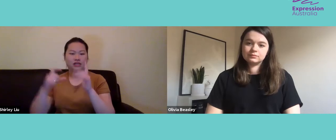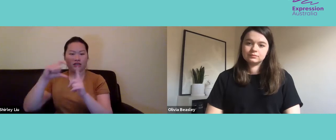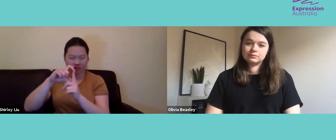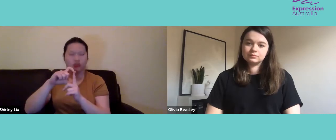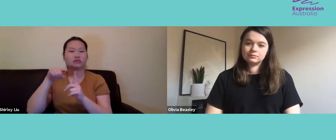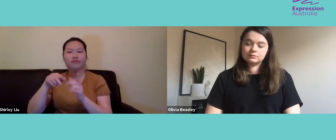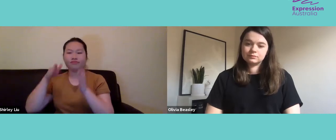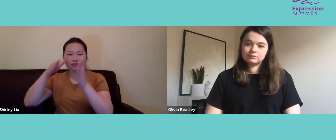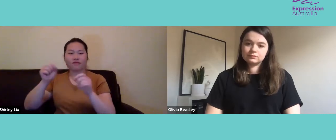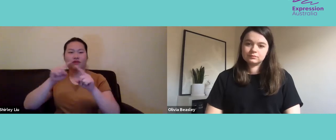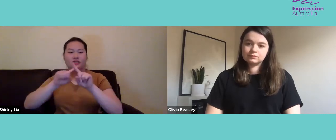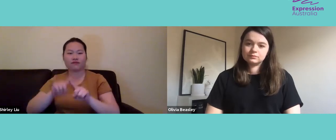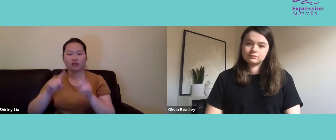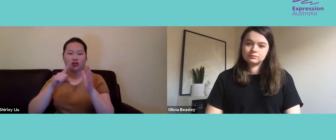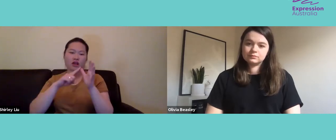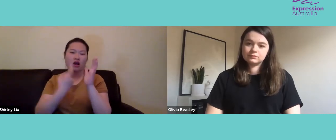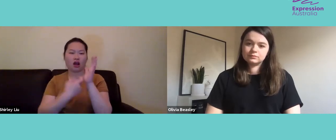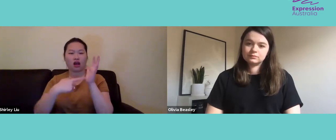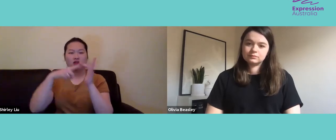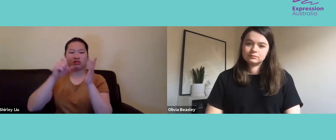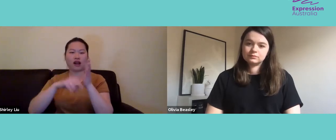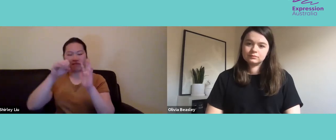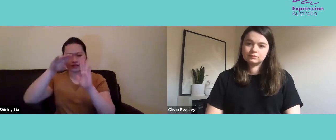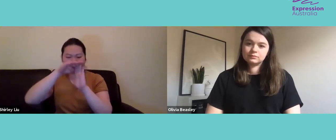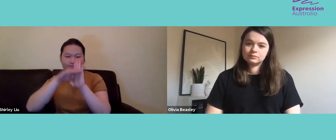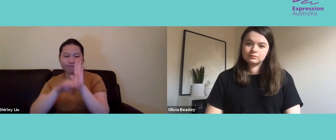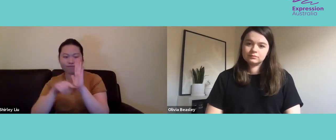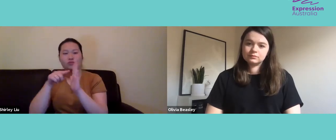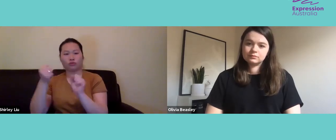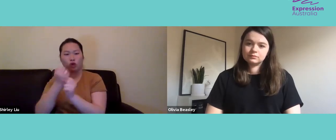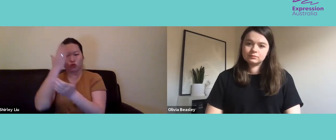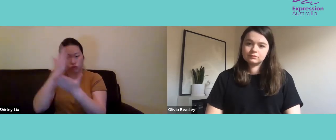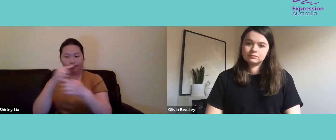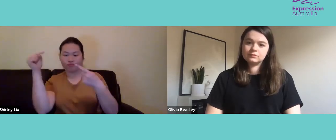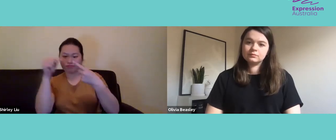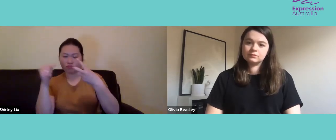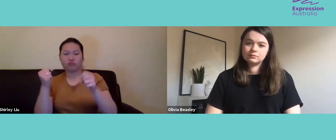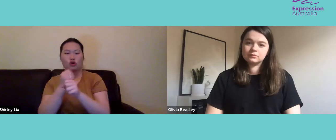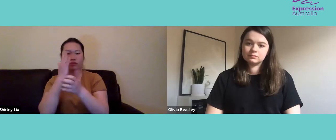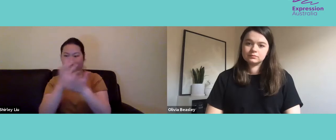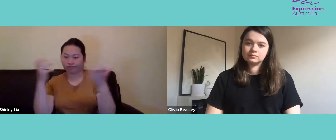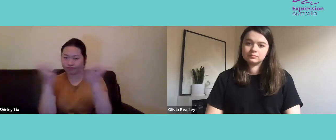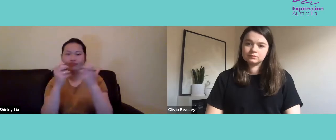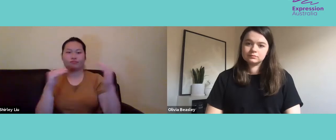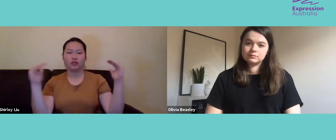yet. The Convention of the Rights of People and Persons with a Disability stipulates that everyone